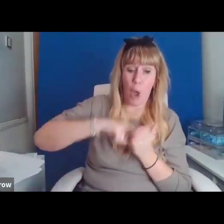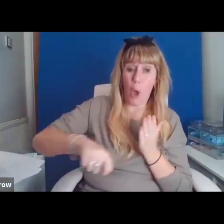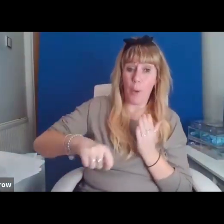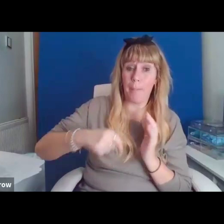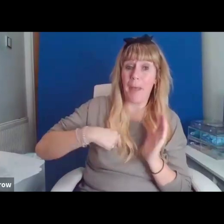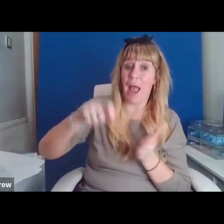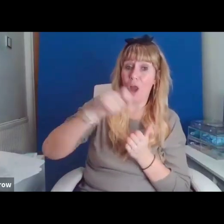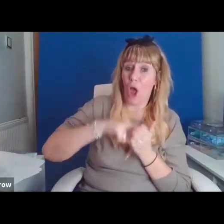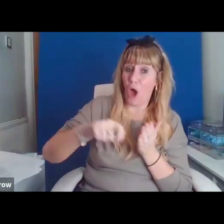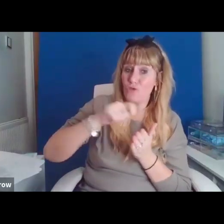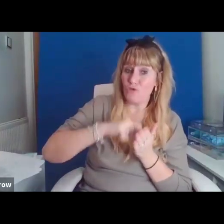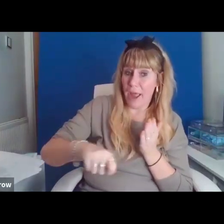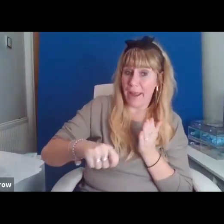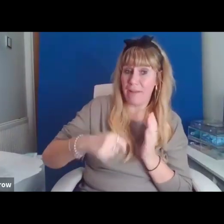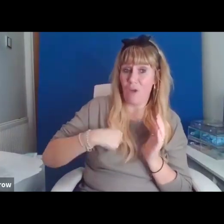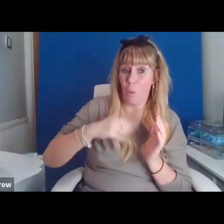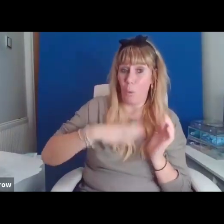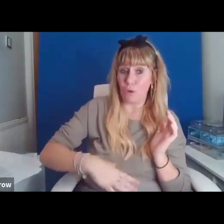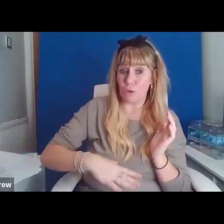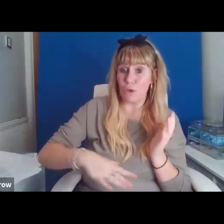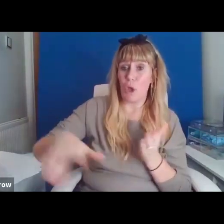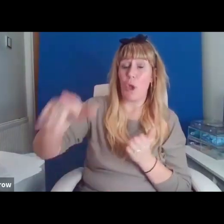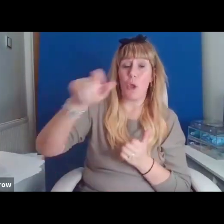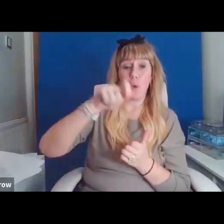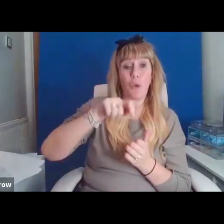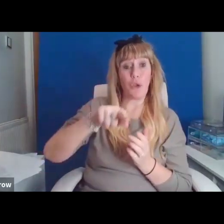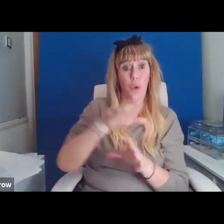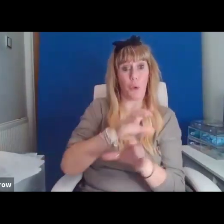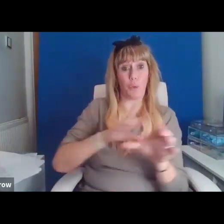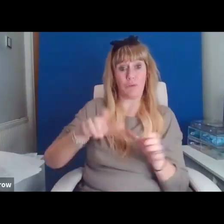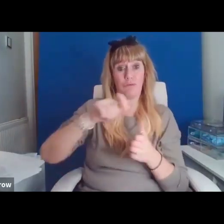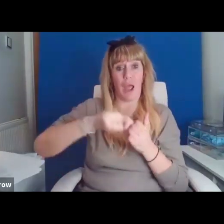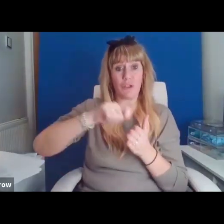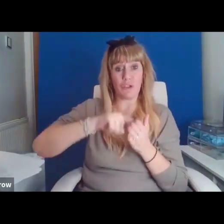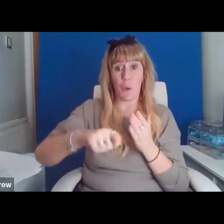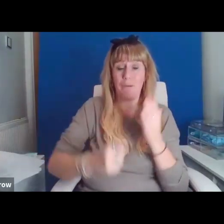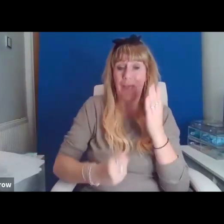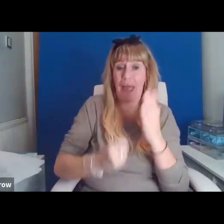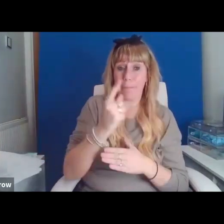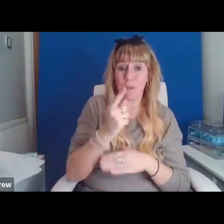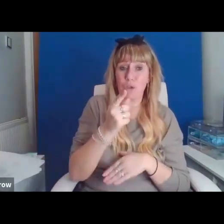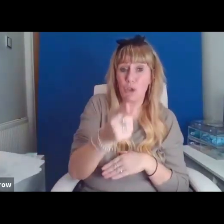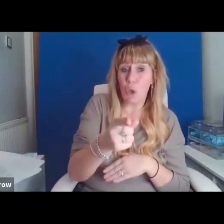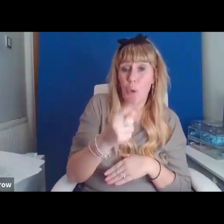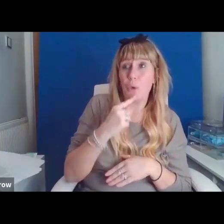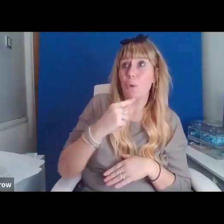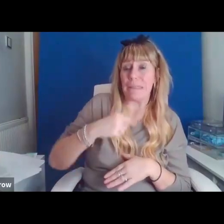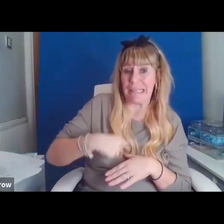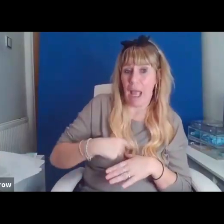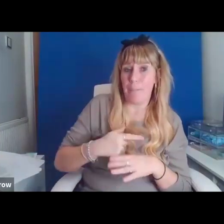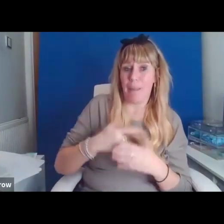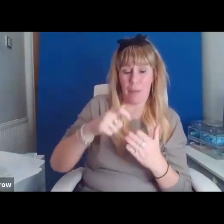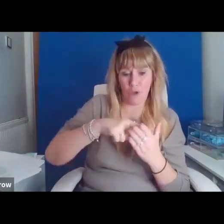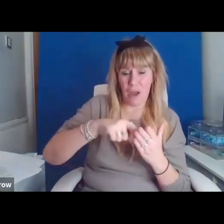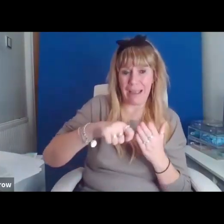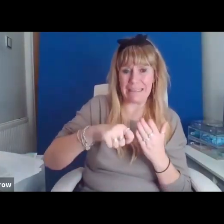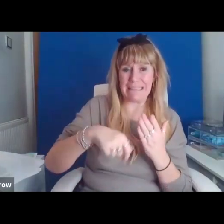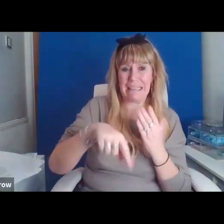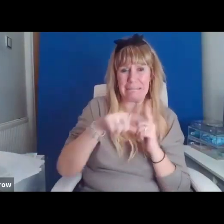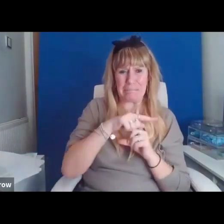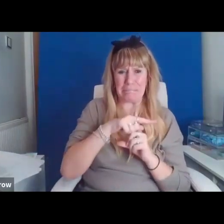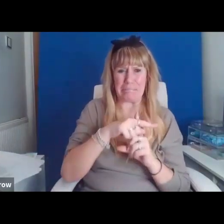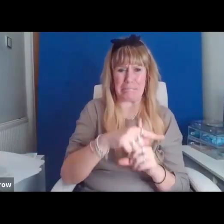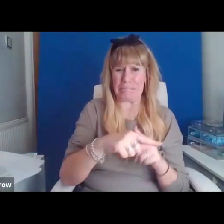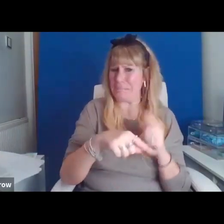too if it happened to you. You tell me my writing is too dark, hurtful, dwells on a pained